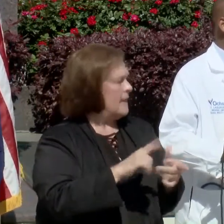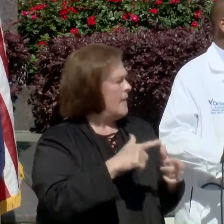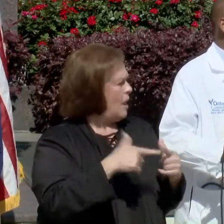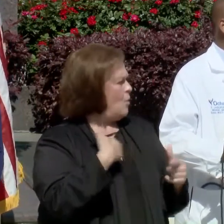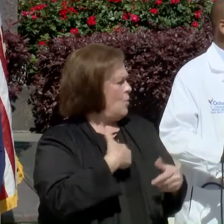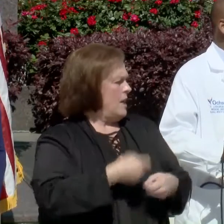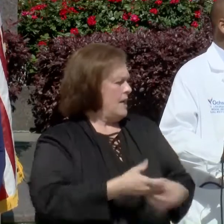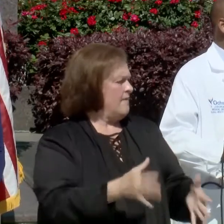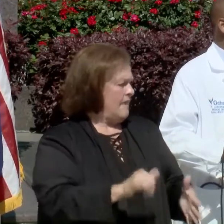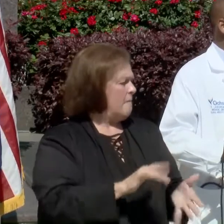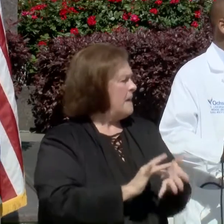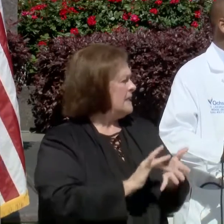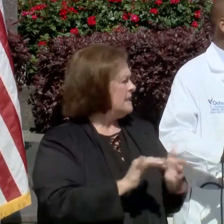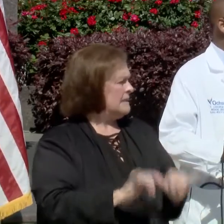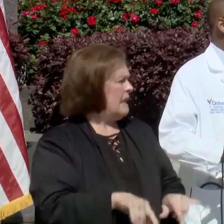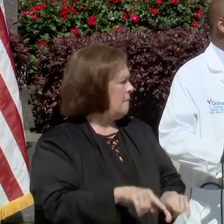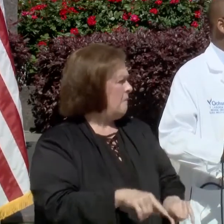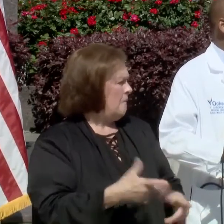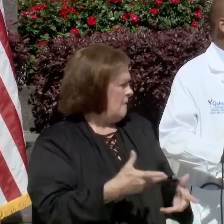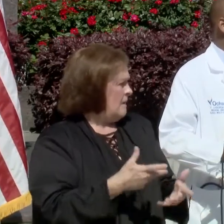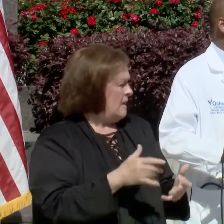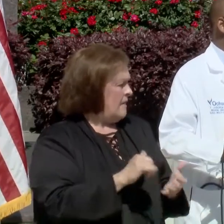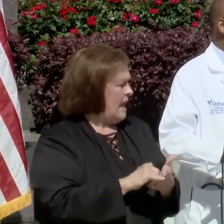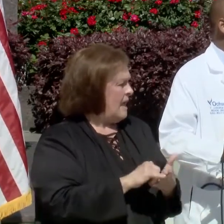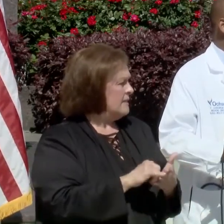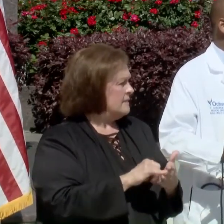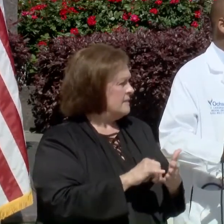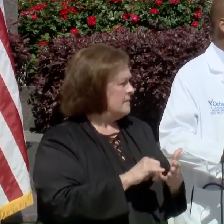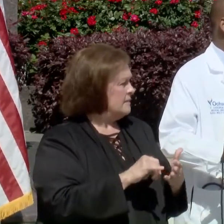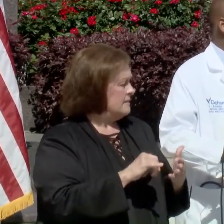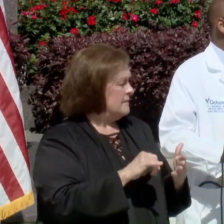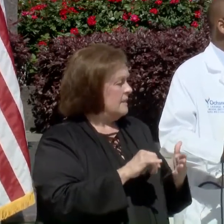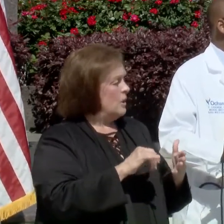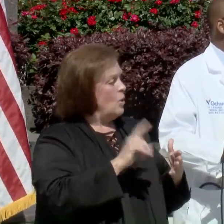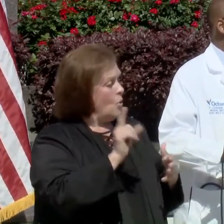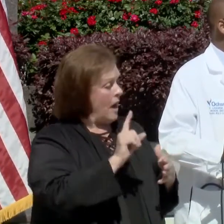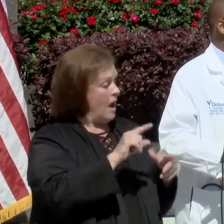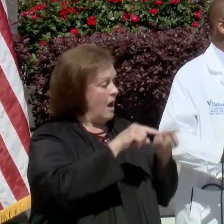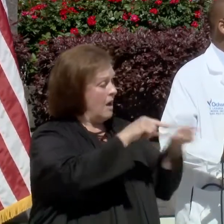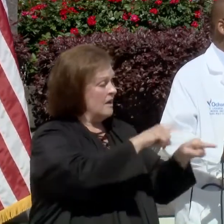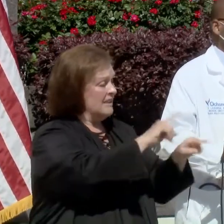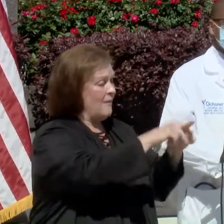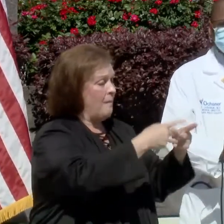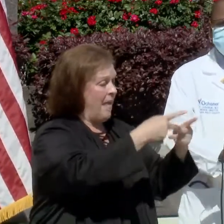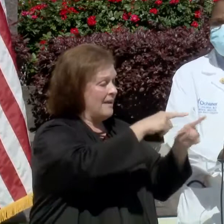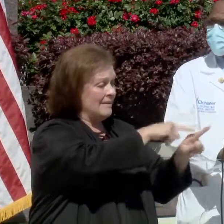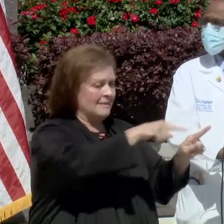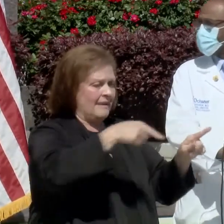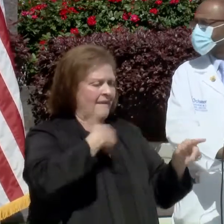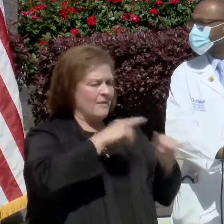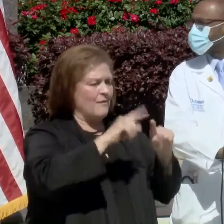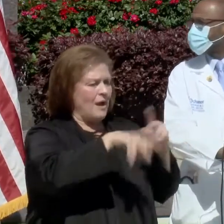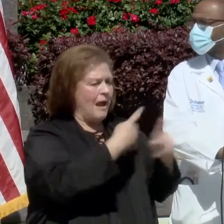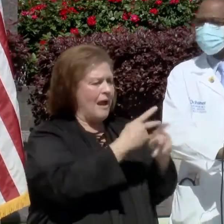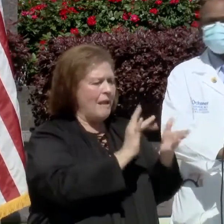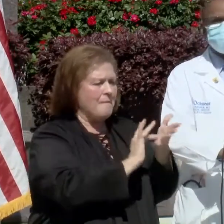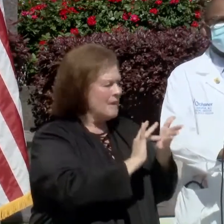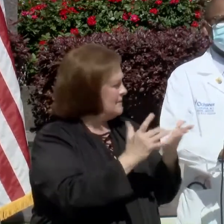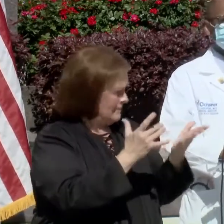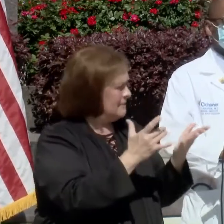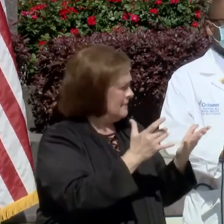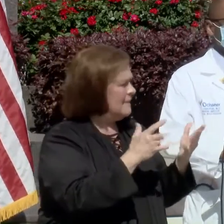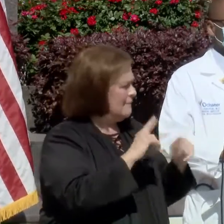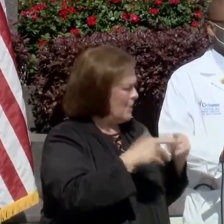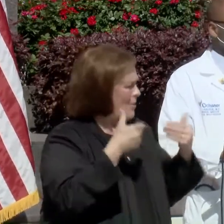so, and that was, again, that was the Moderna vaccine at that site. And so I can't really say at this point in time that we've seen any significant